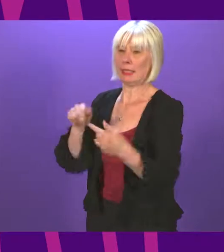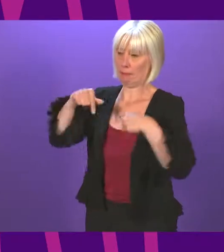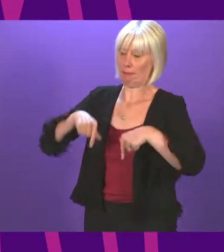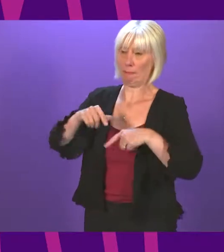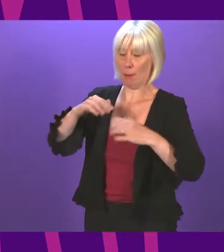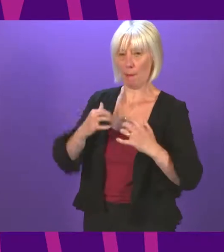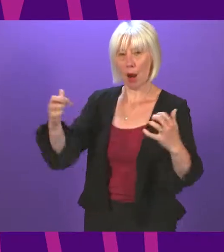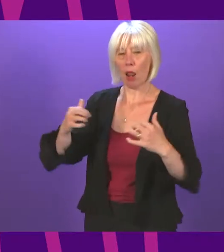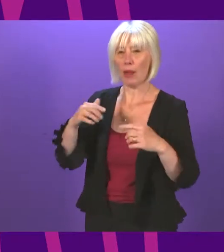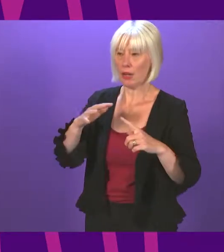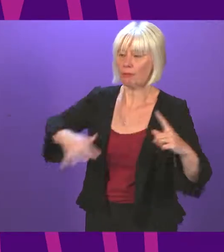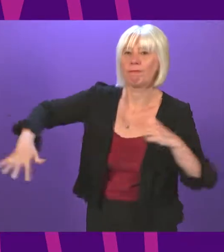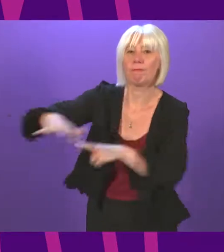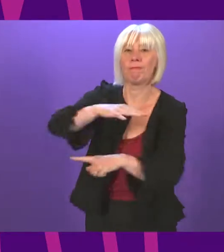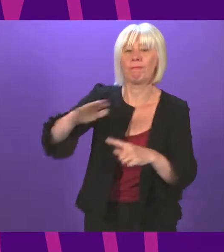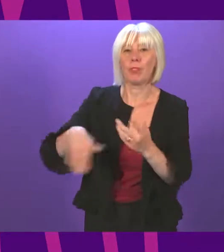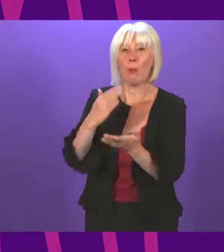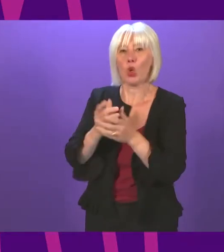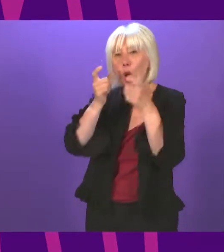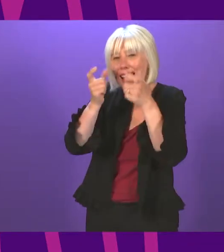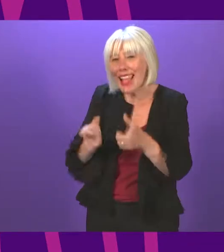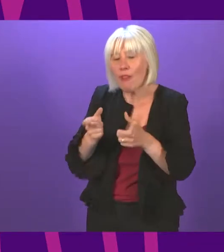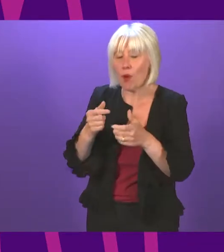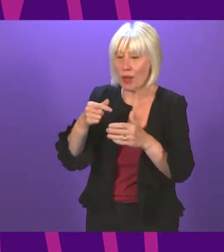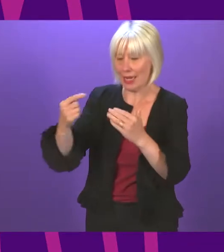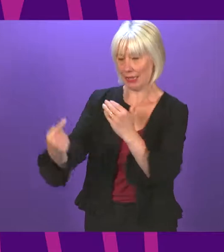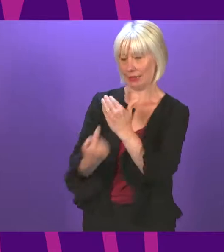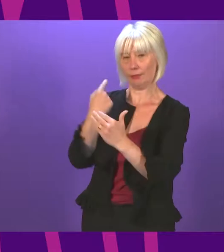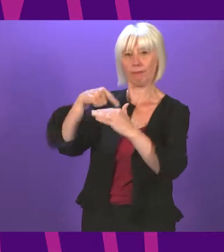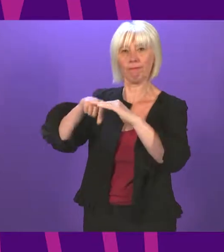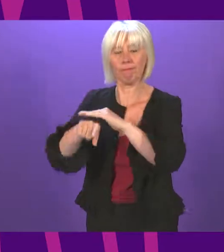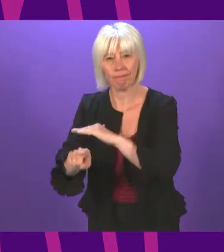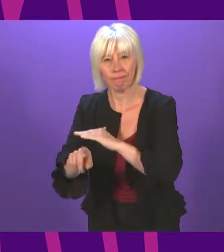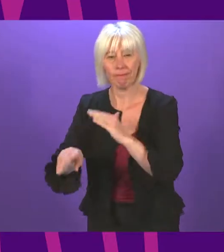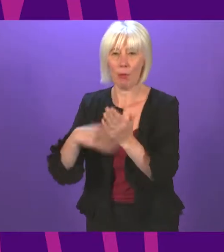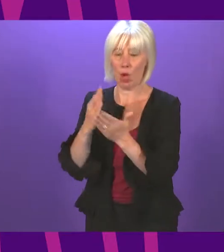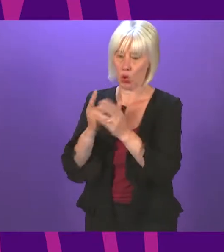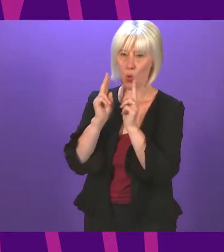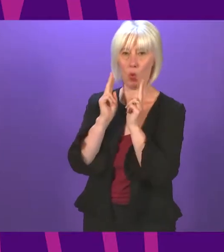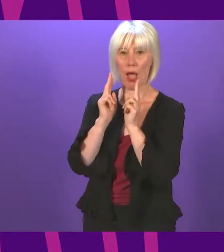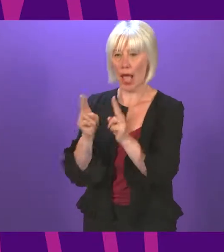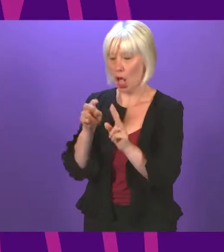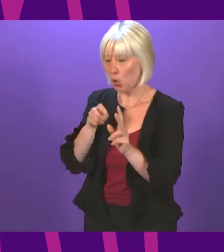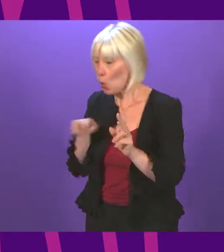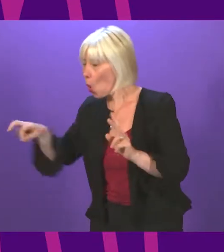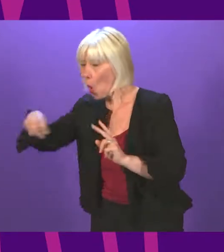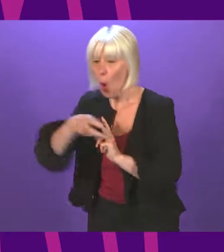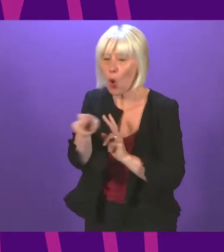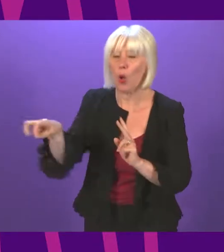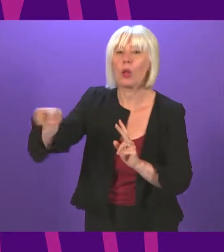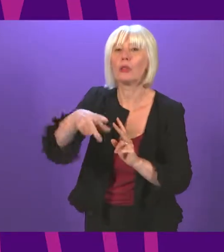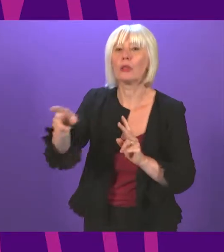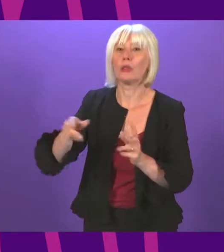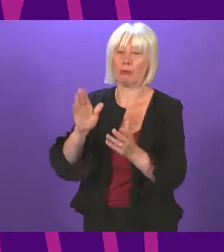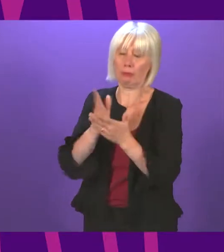observe these measures including when entering and exiting the chamber and please only use the aisles and walkways to access your seat and when moving